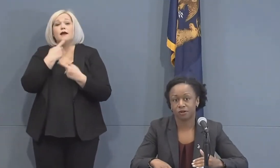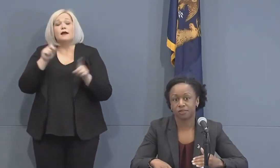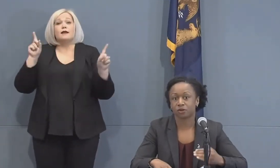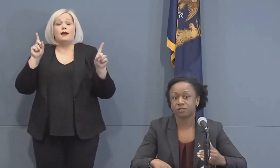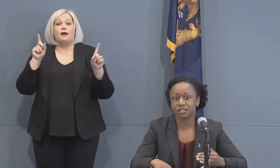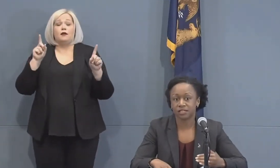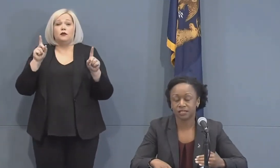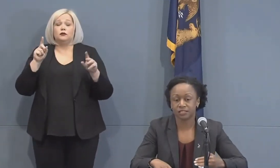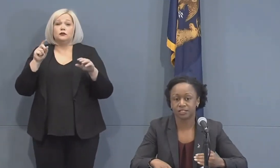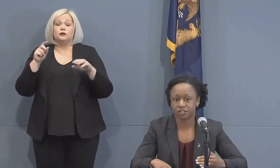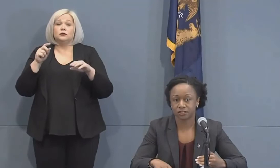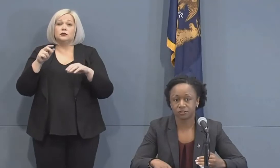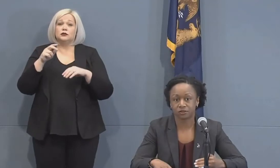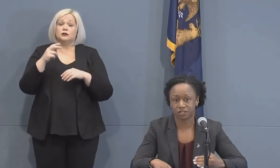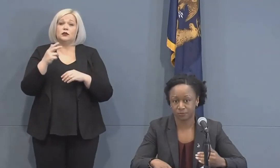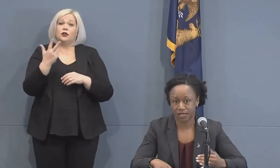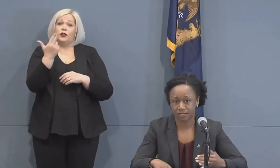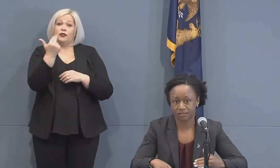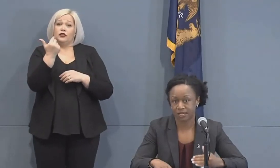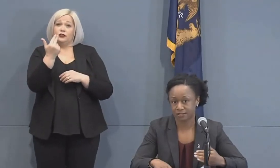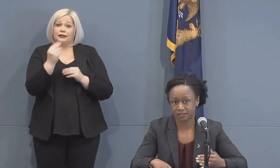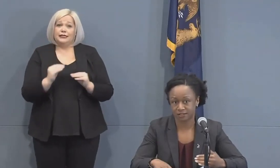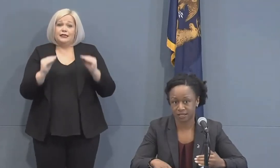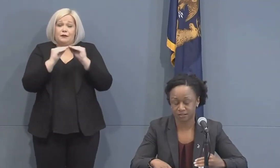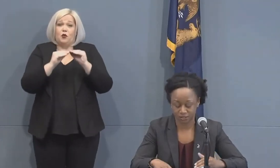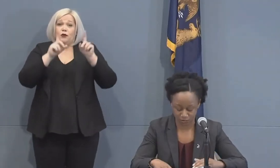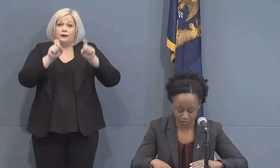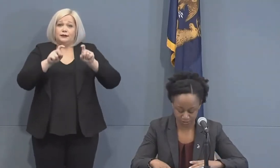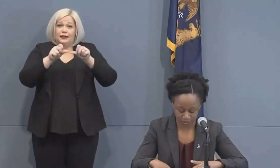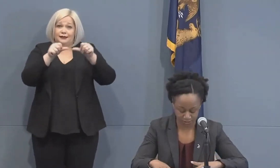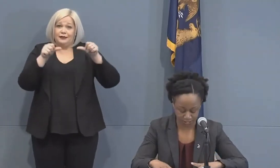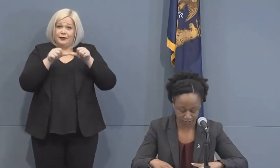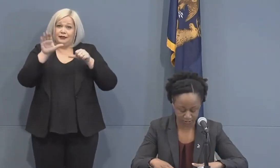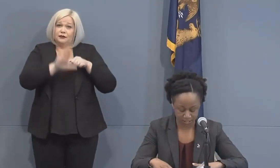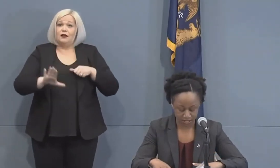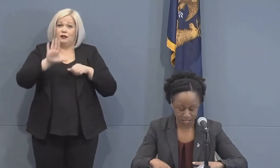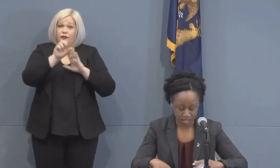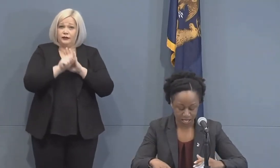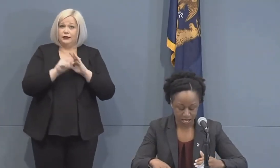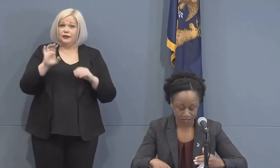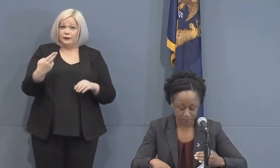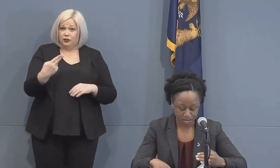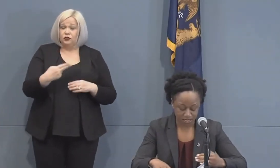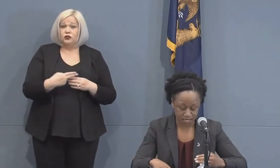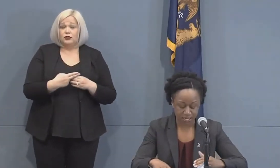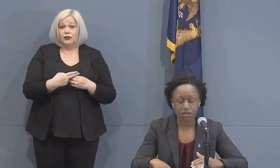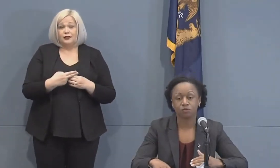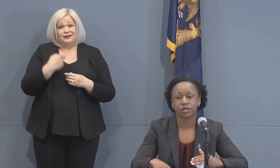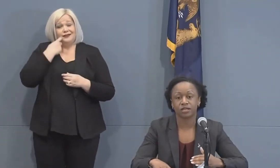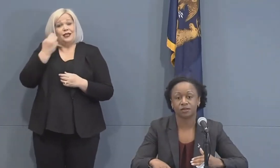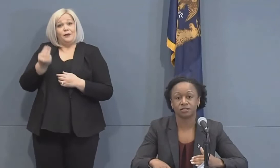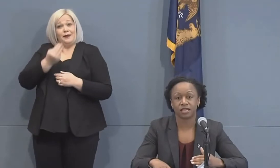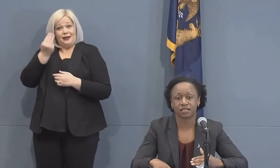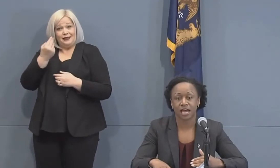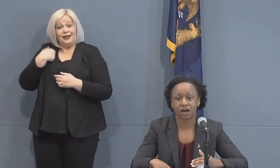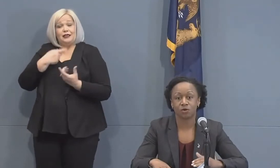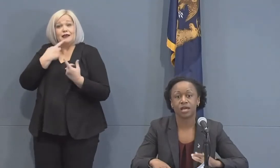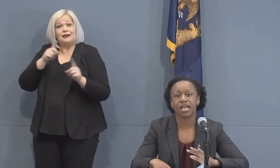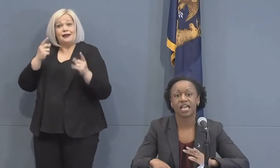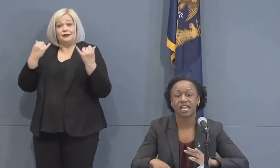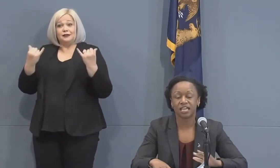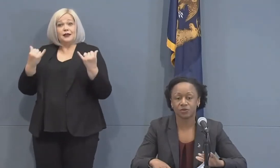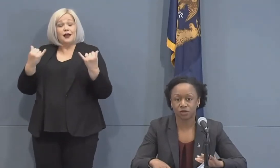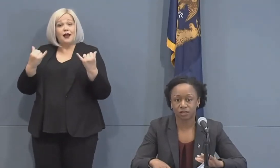over 13 additional or expanded testing sites across the state. And on Monday, we announced that